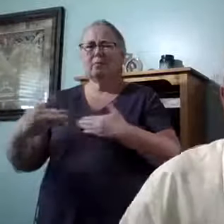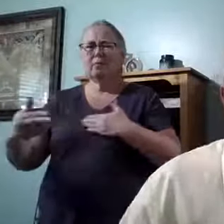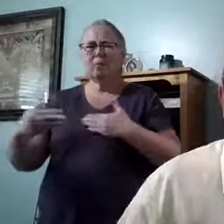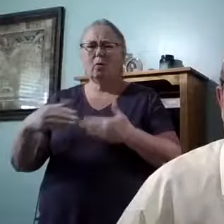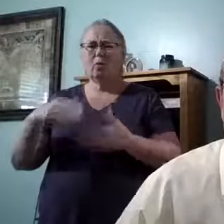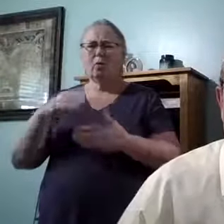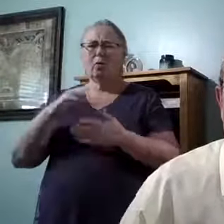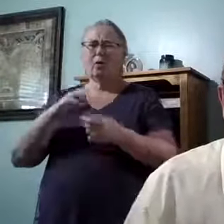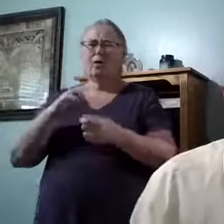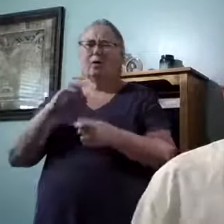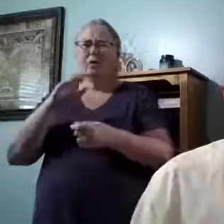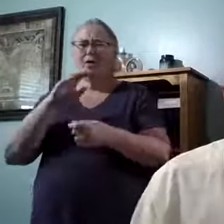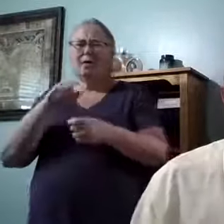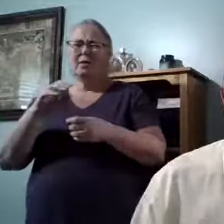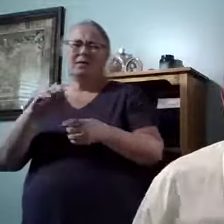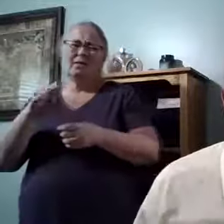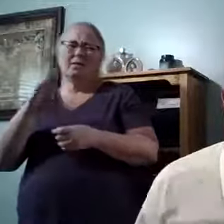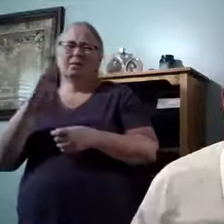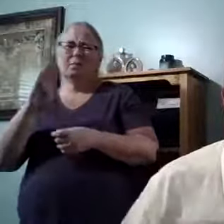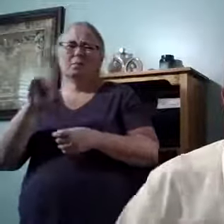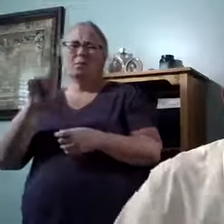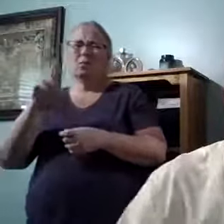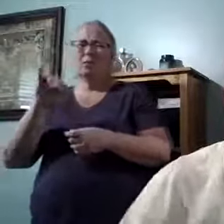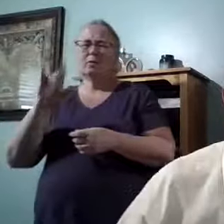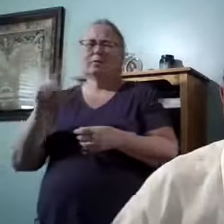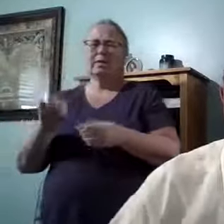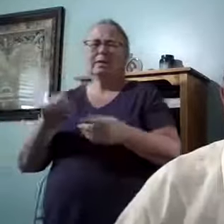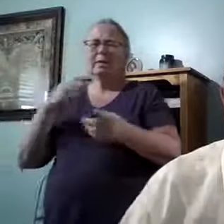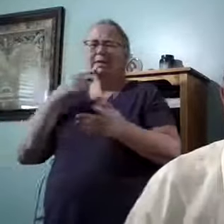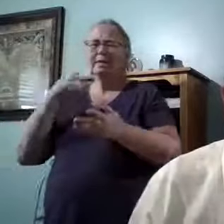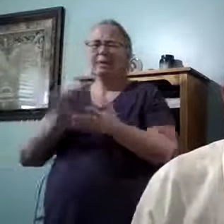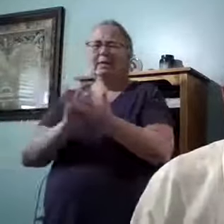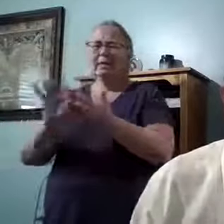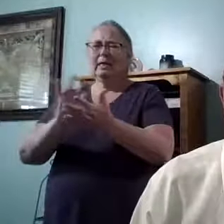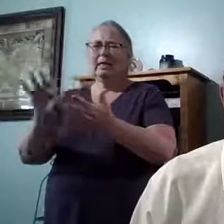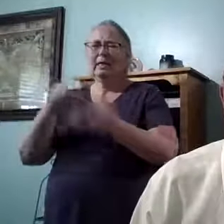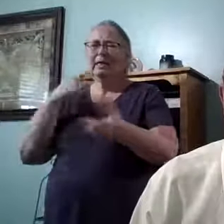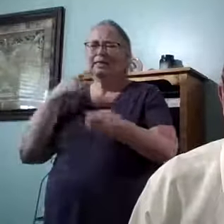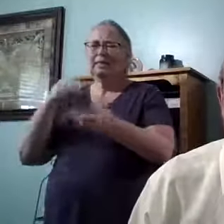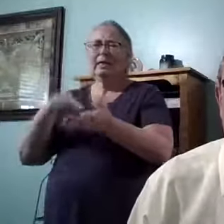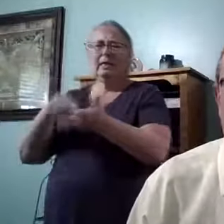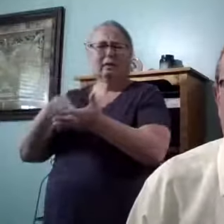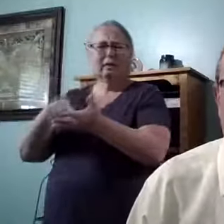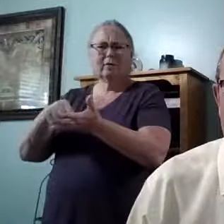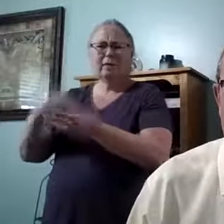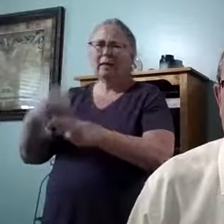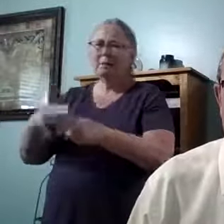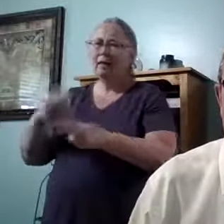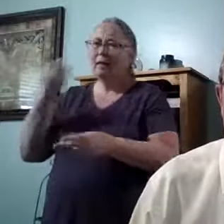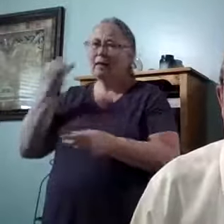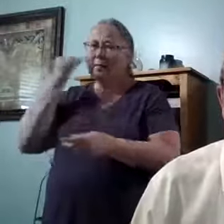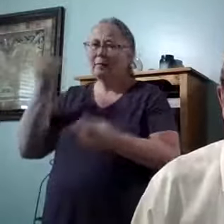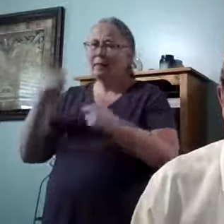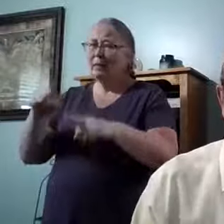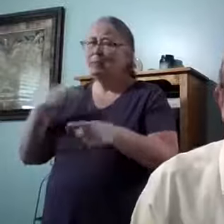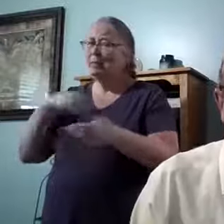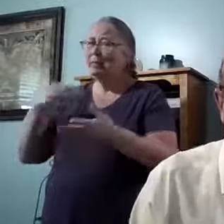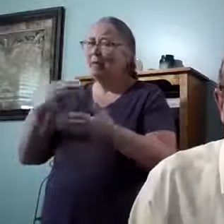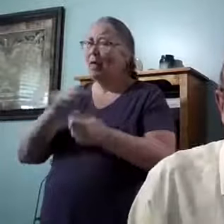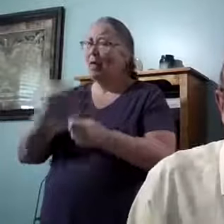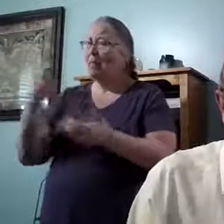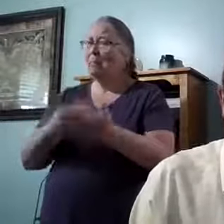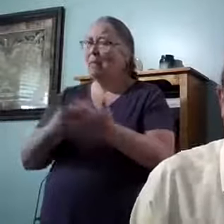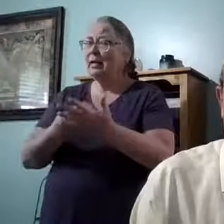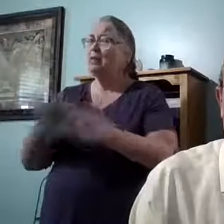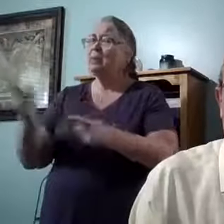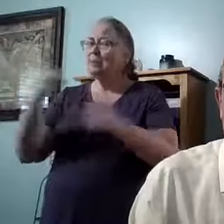all that money that's in that account is not ours. It belongs. I gave her the name of who it goes back to. If something happens to me, you know, that